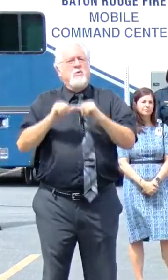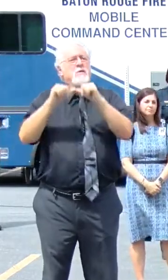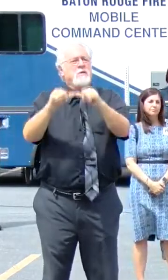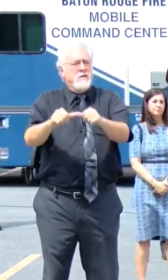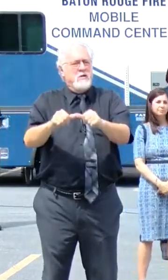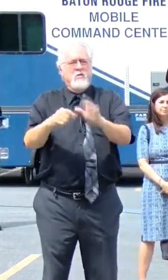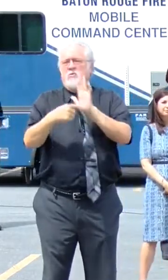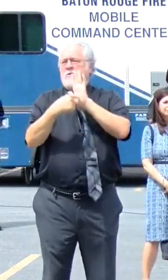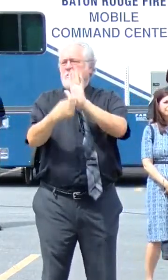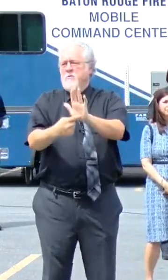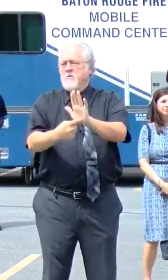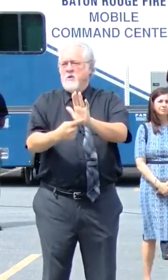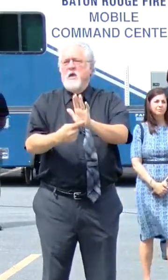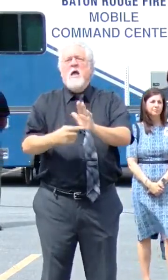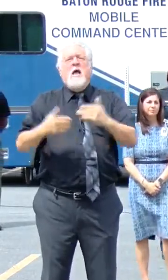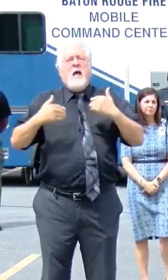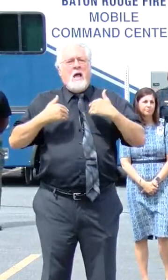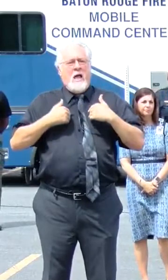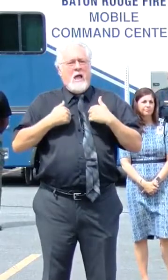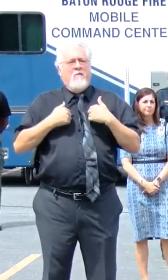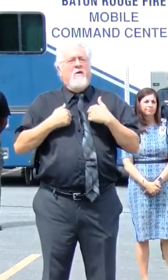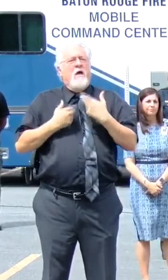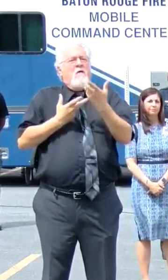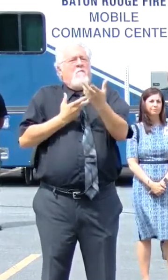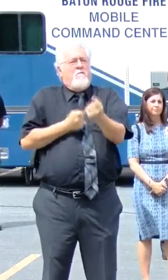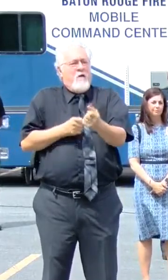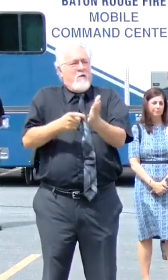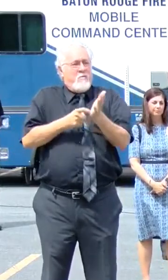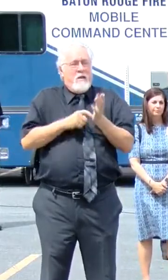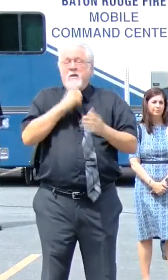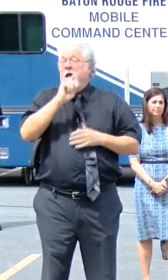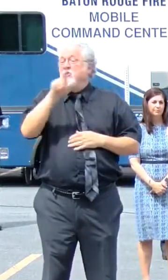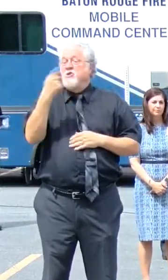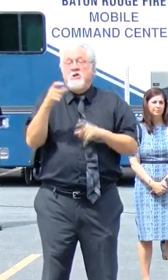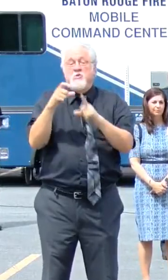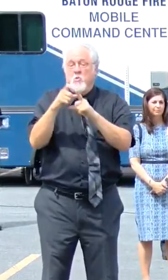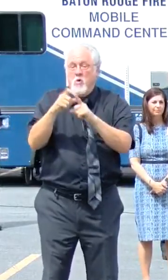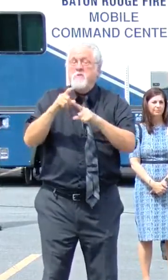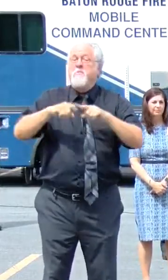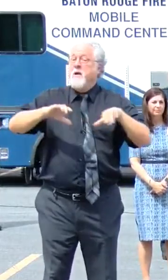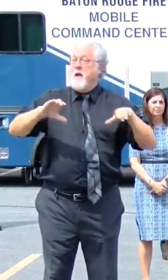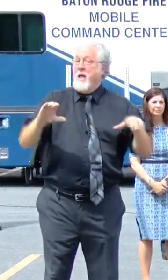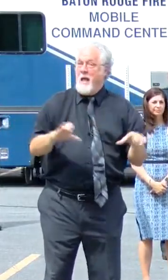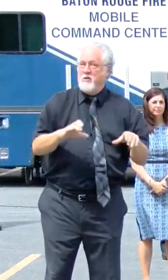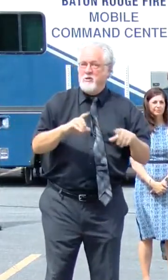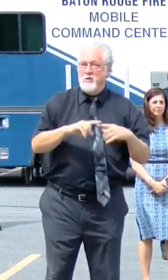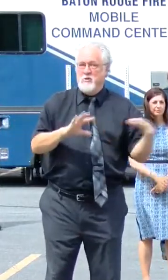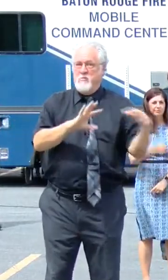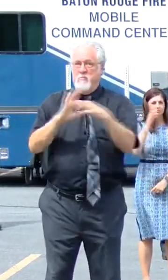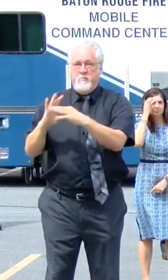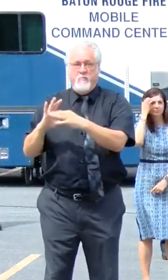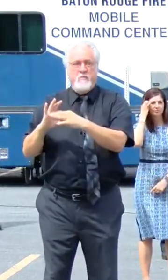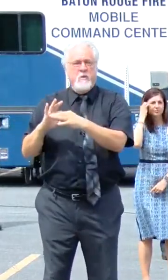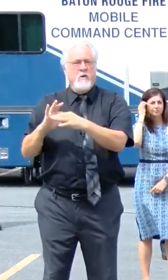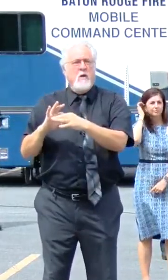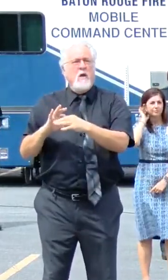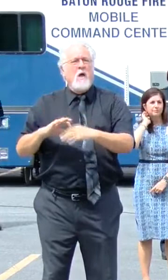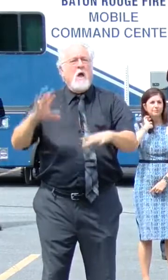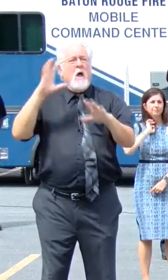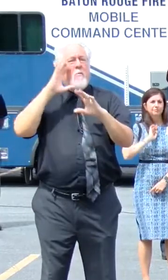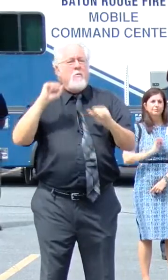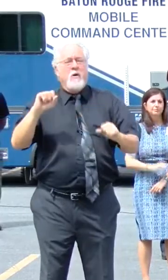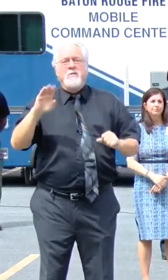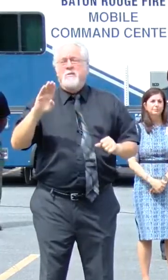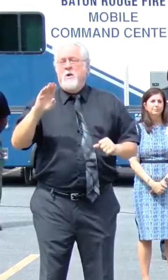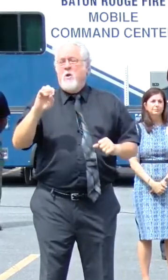demonstrating that our faith demands not just words, but actions to accompany them. As President Barack